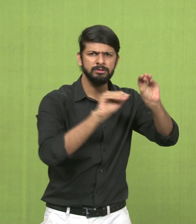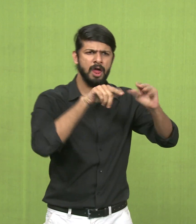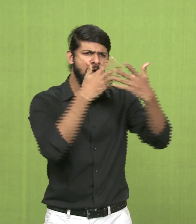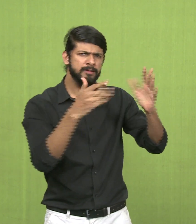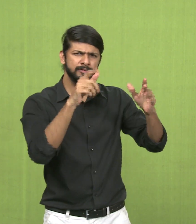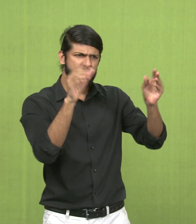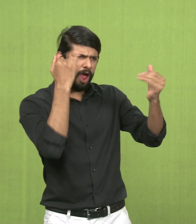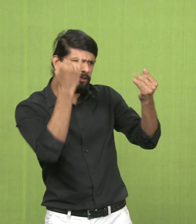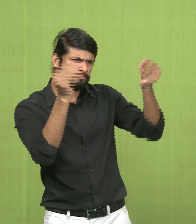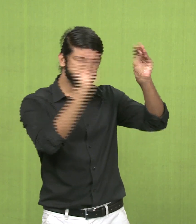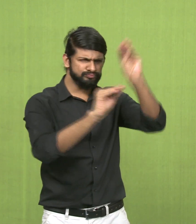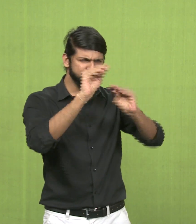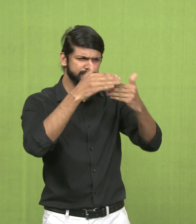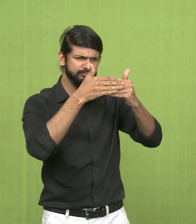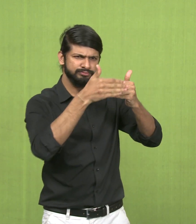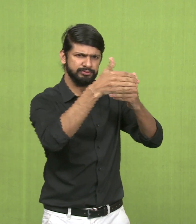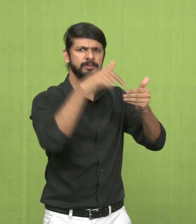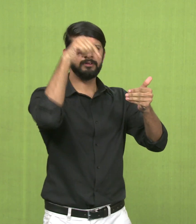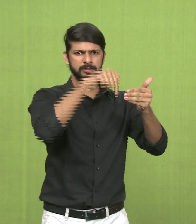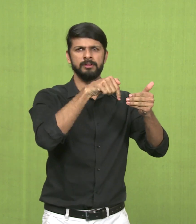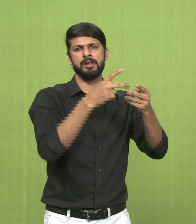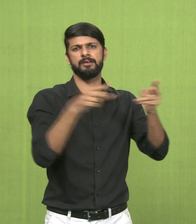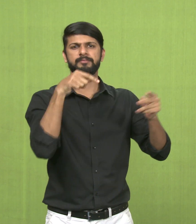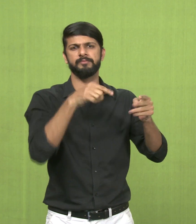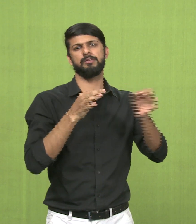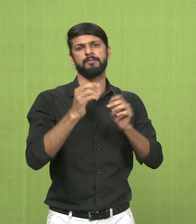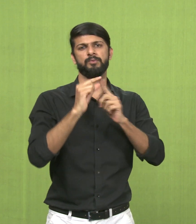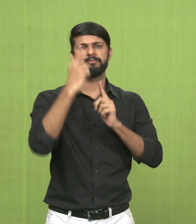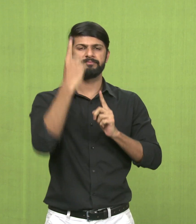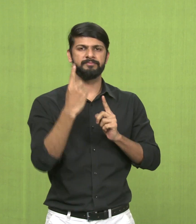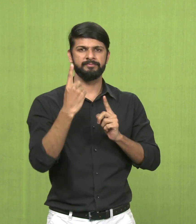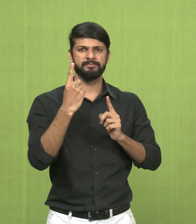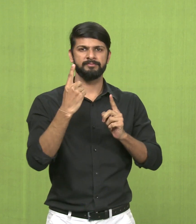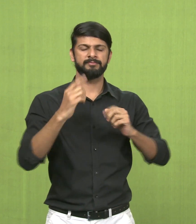part one.